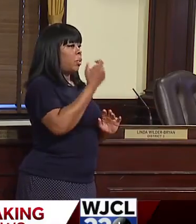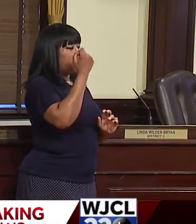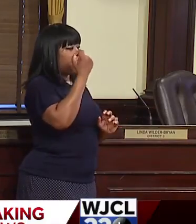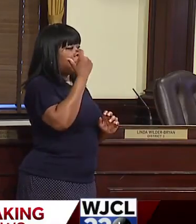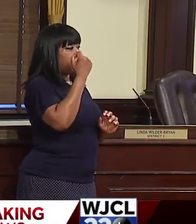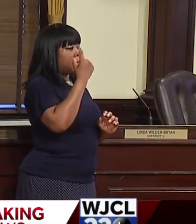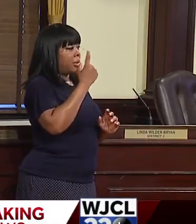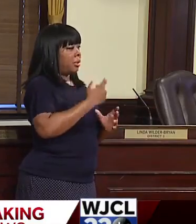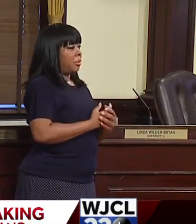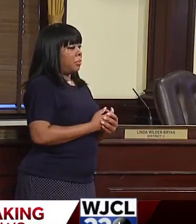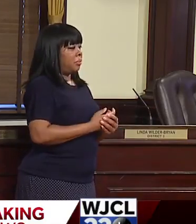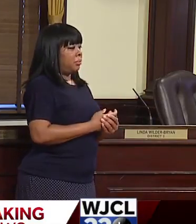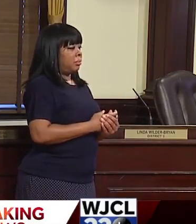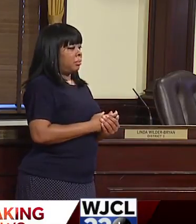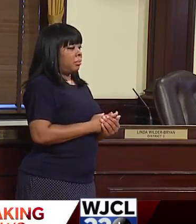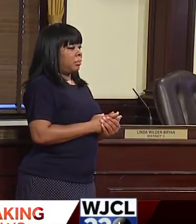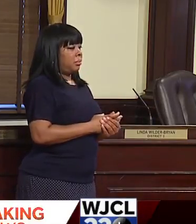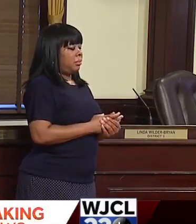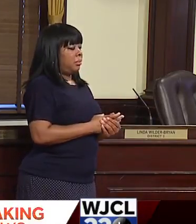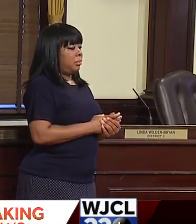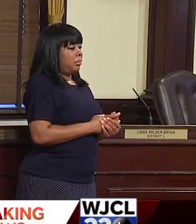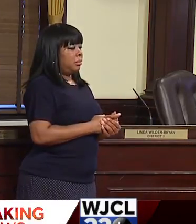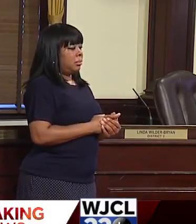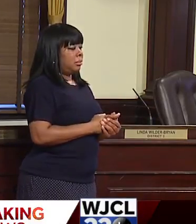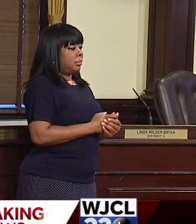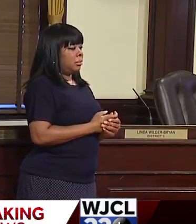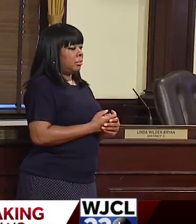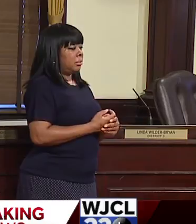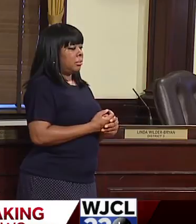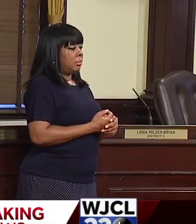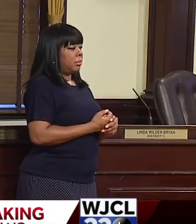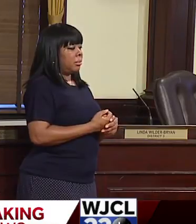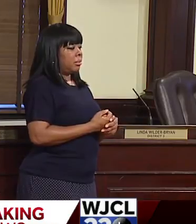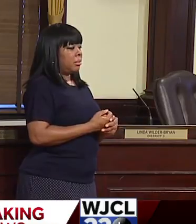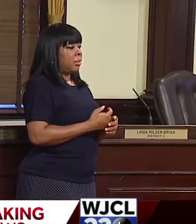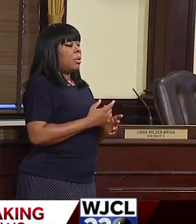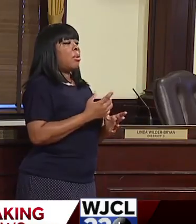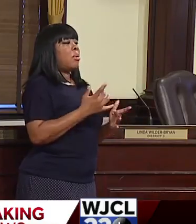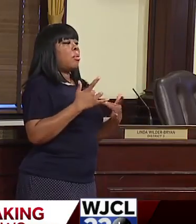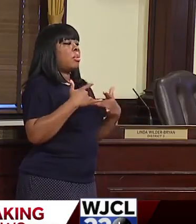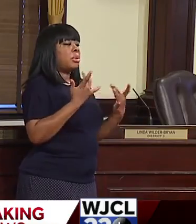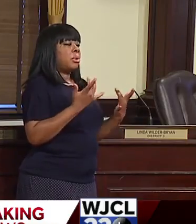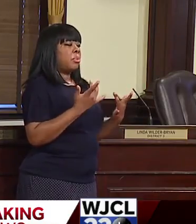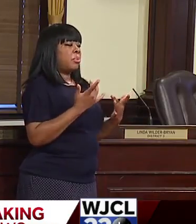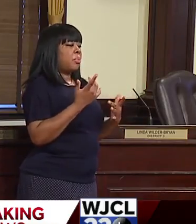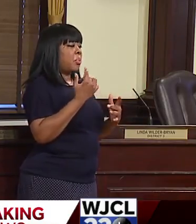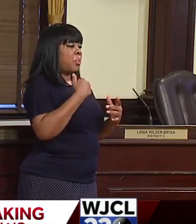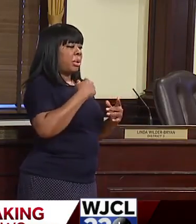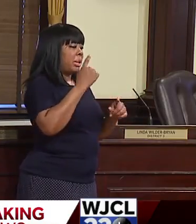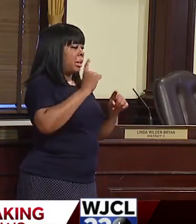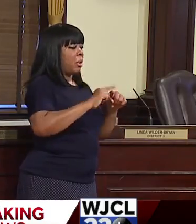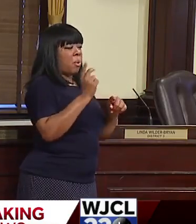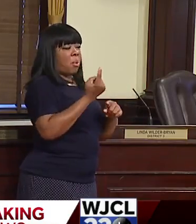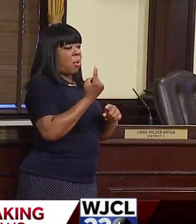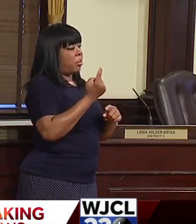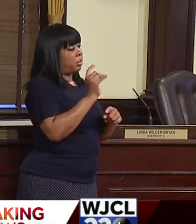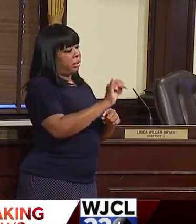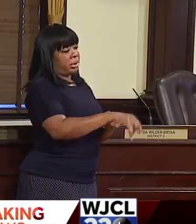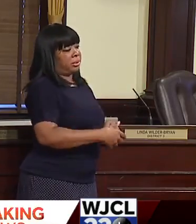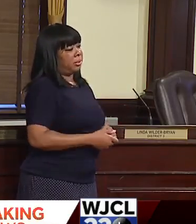there's an effect to that too. They're also citizens. But in the meantime, we can't always do that,